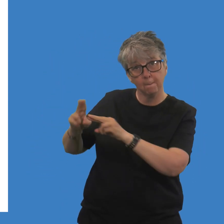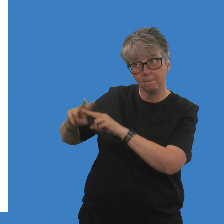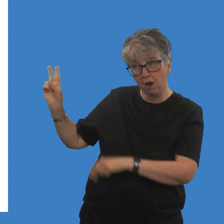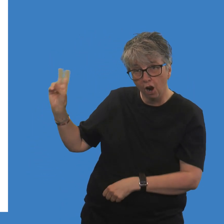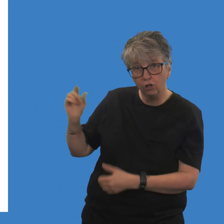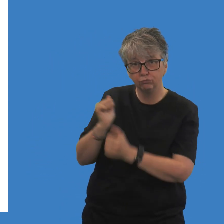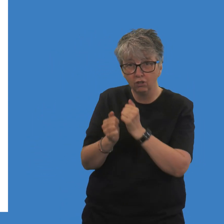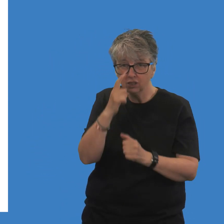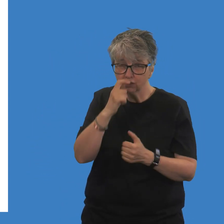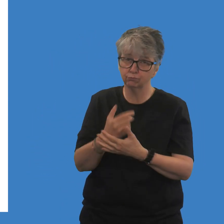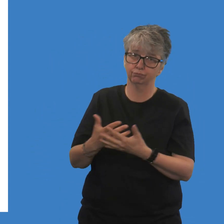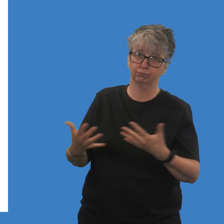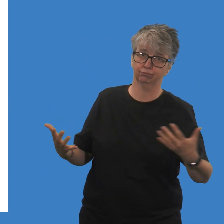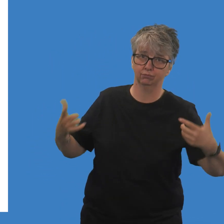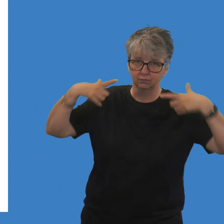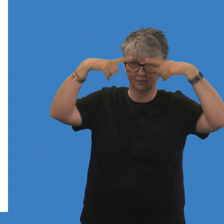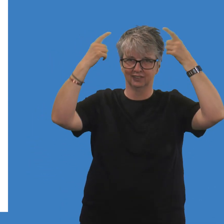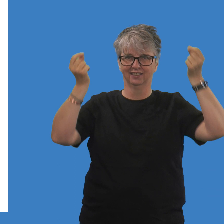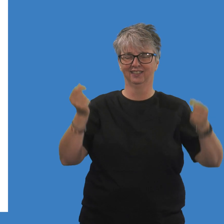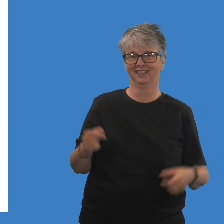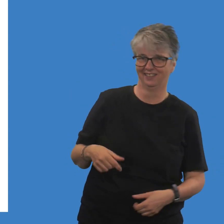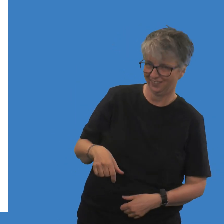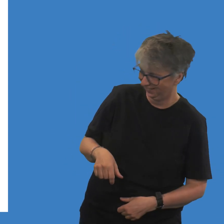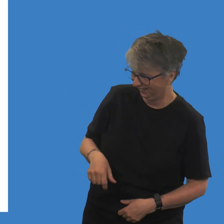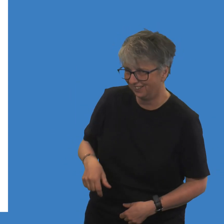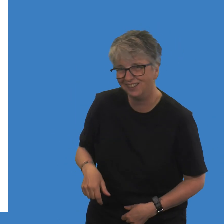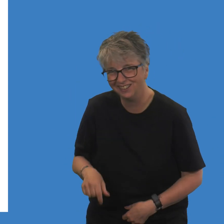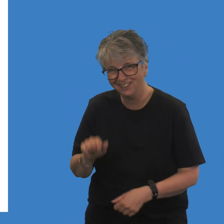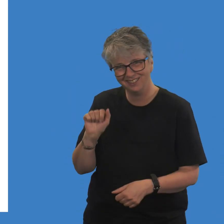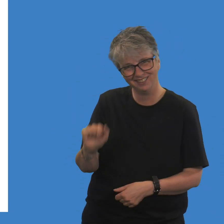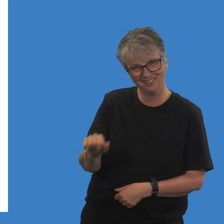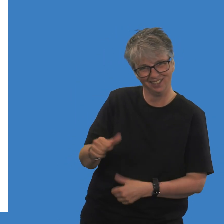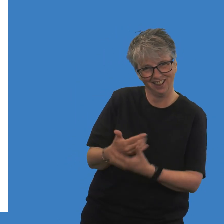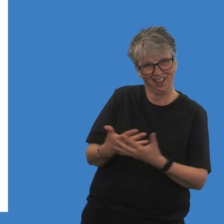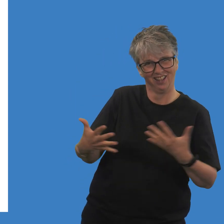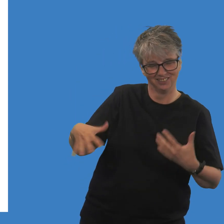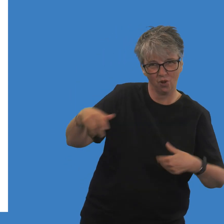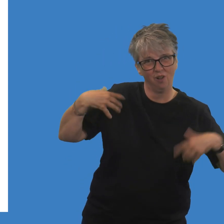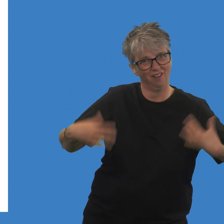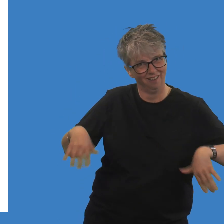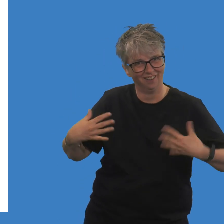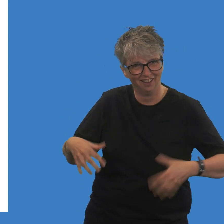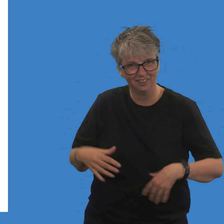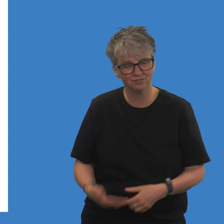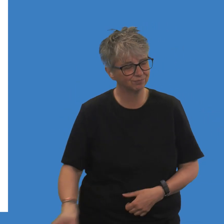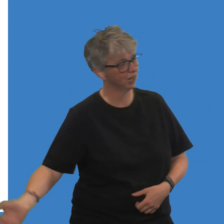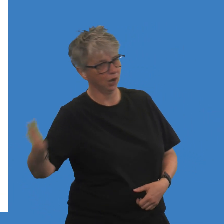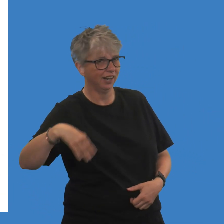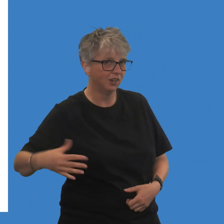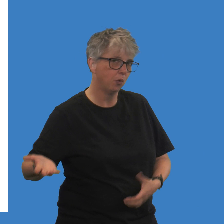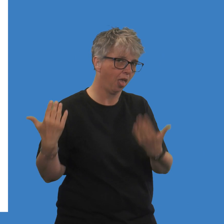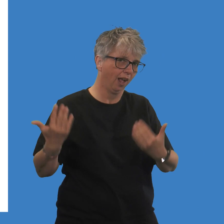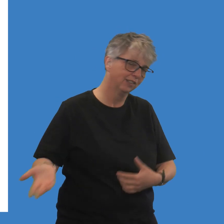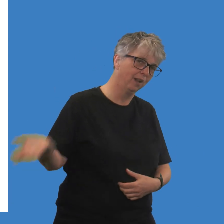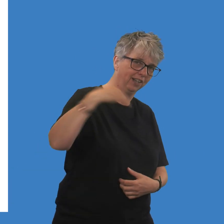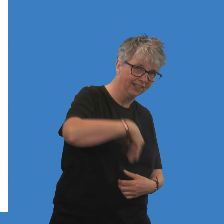very busy home. There's a lot of us, agreed Nora. Please, come in. Martha said, Harry, do you know where your